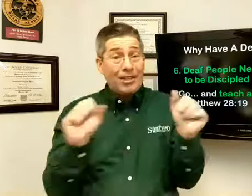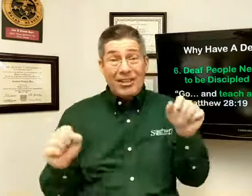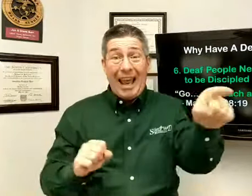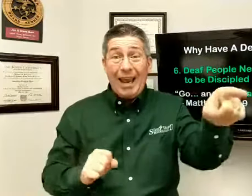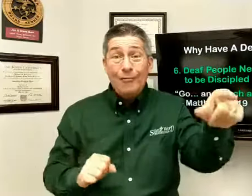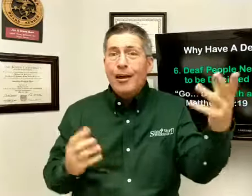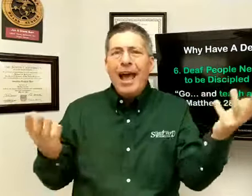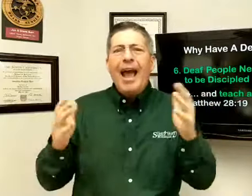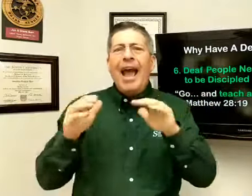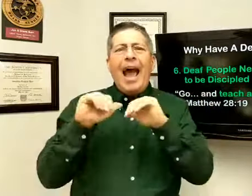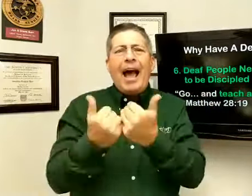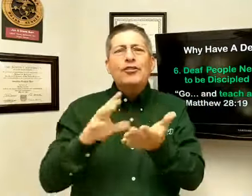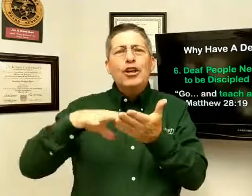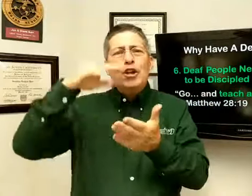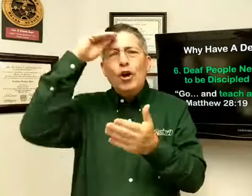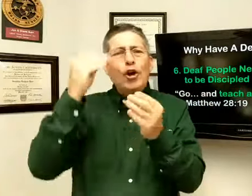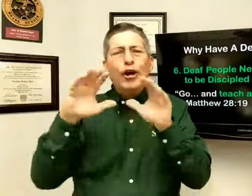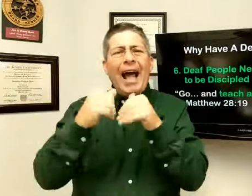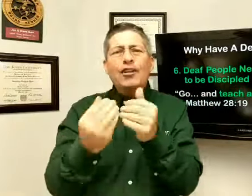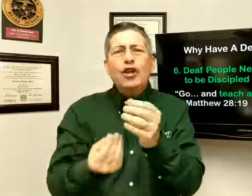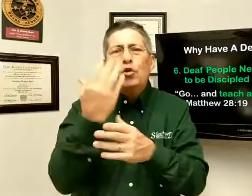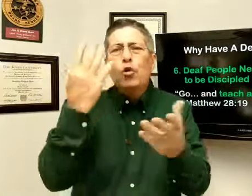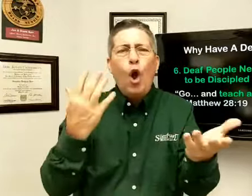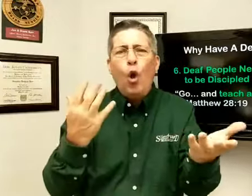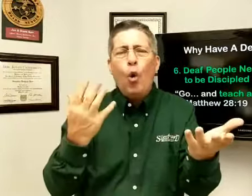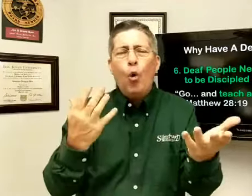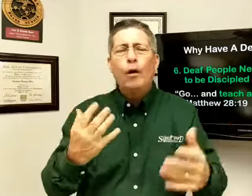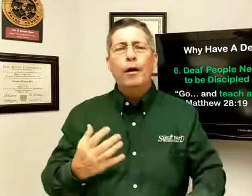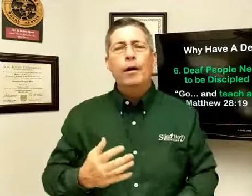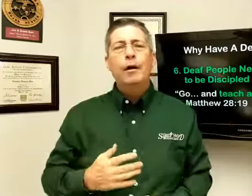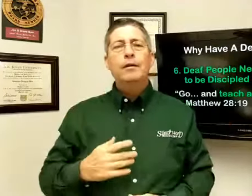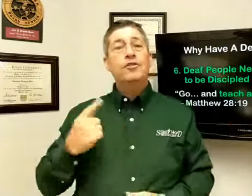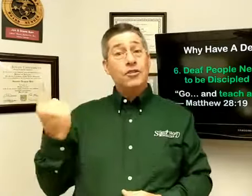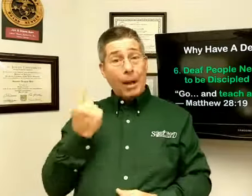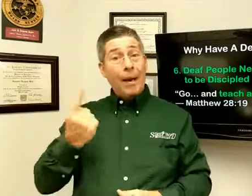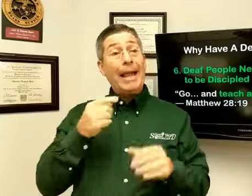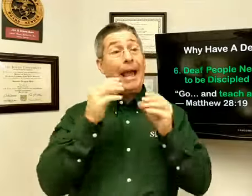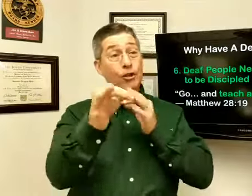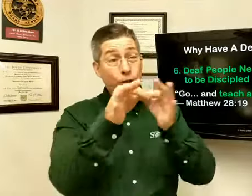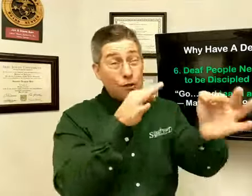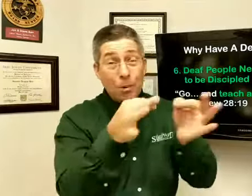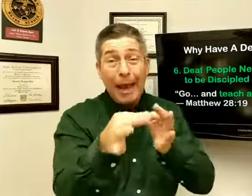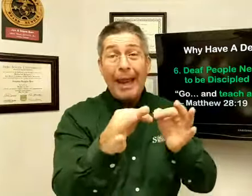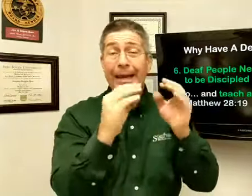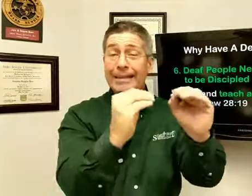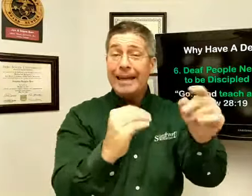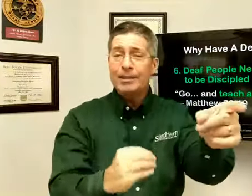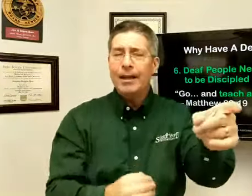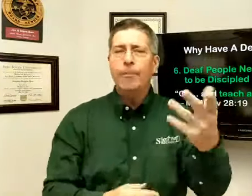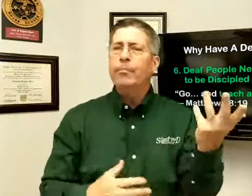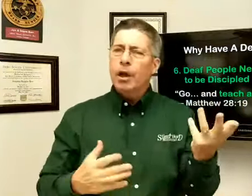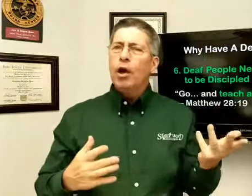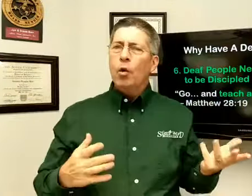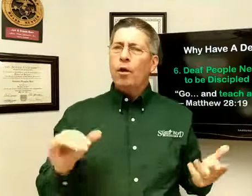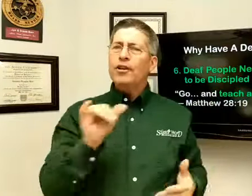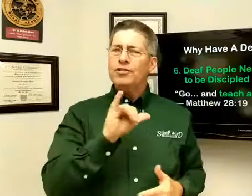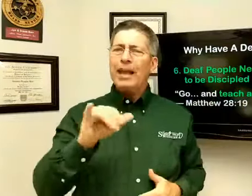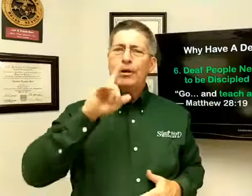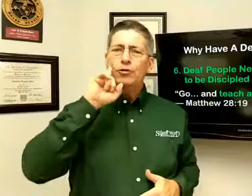saved. How does he learn? How does he grow? Somebody has to explain and teach them. Well, the same is true